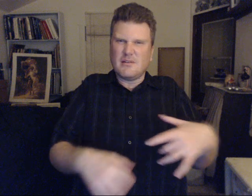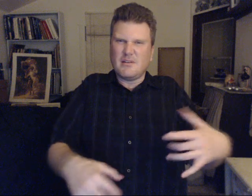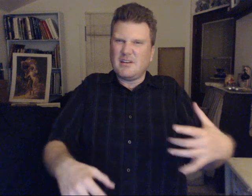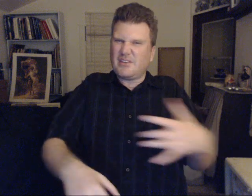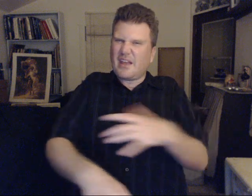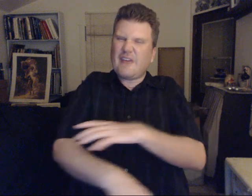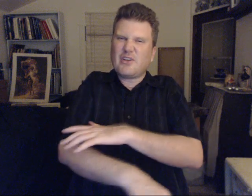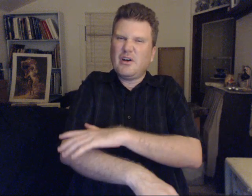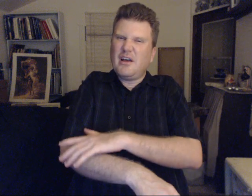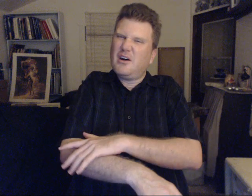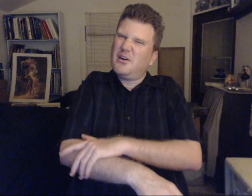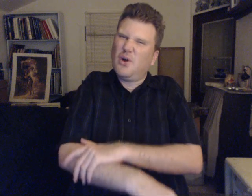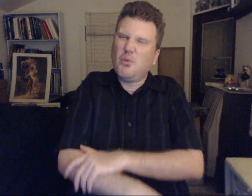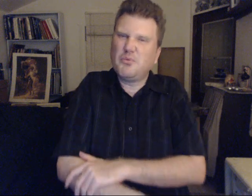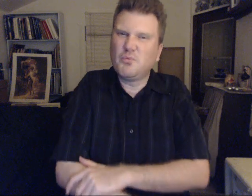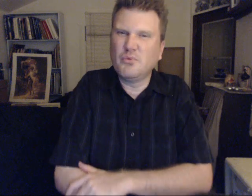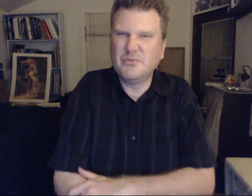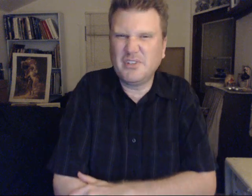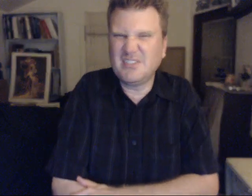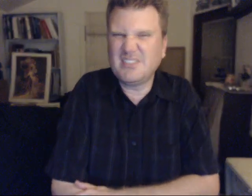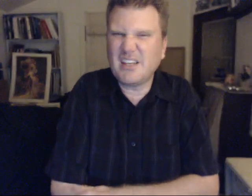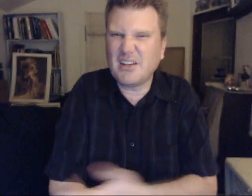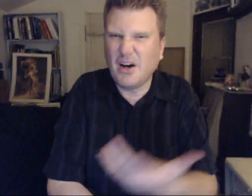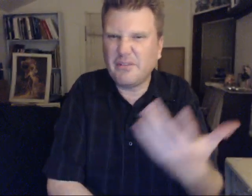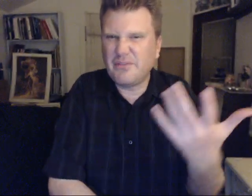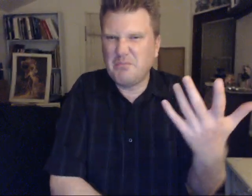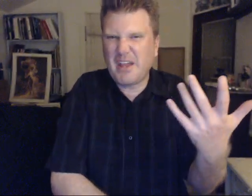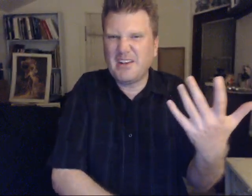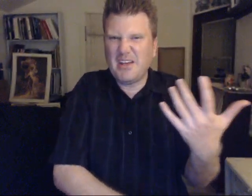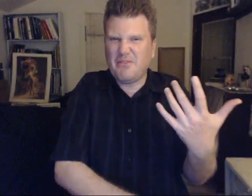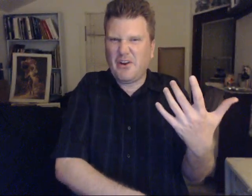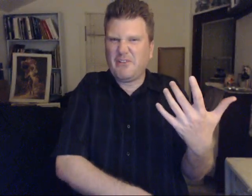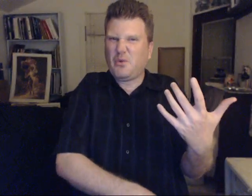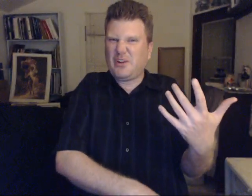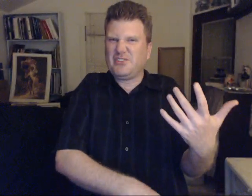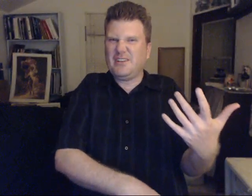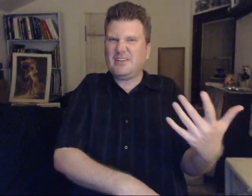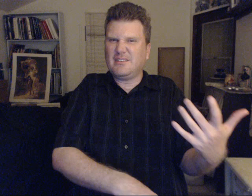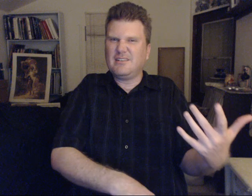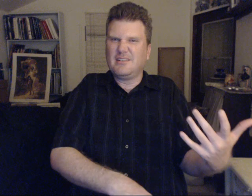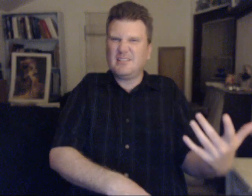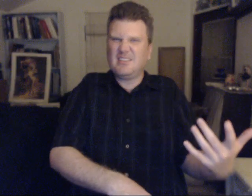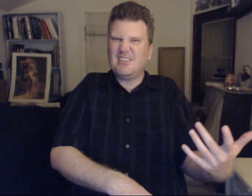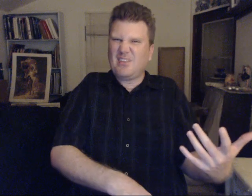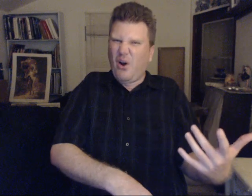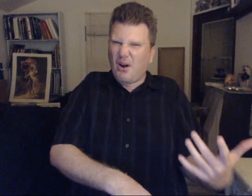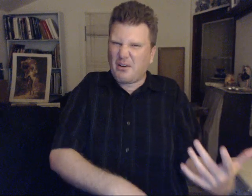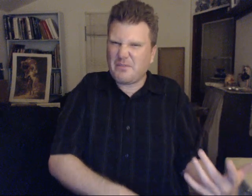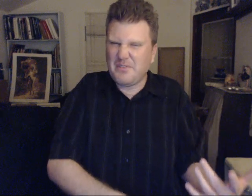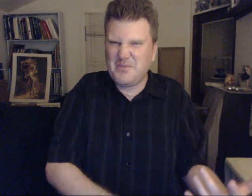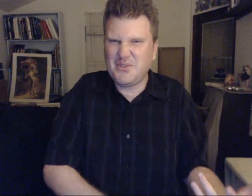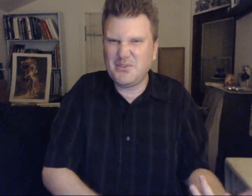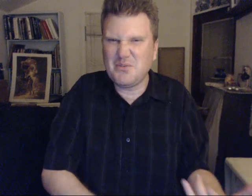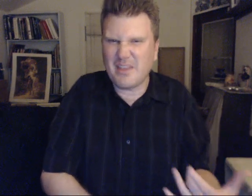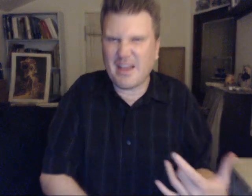It's like having a. An open wound. And taking off. The band-aid. Very quickly. It's hard. them. To do that.